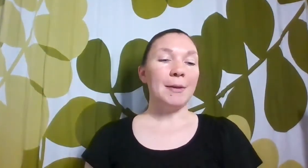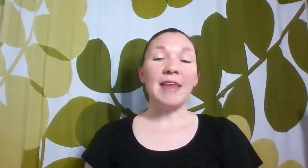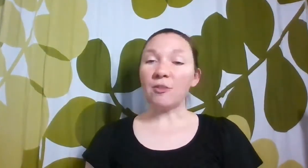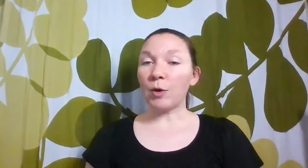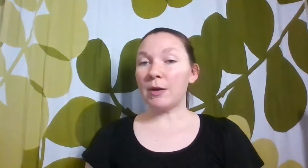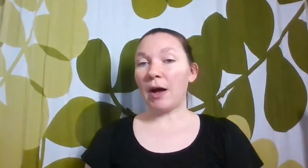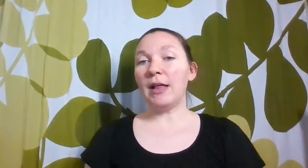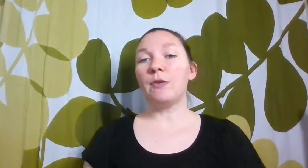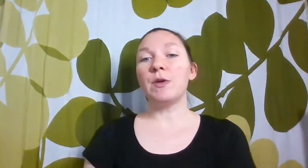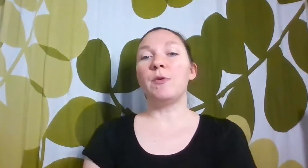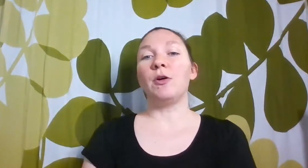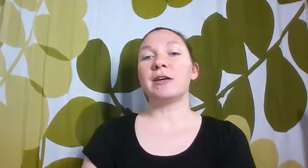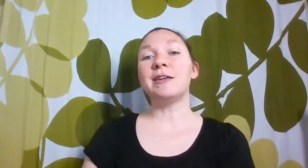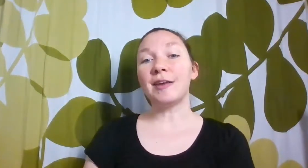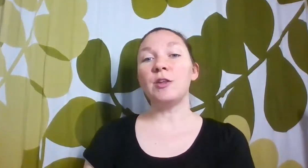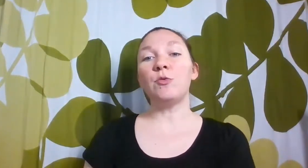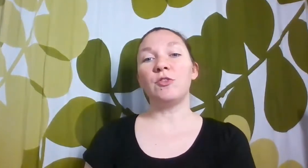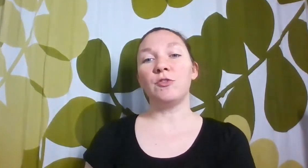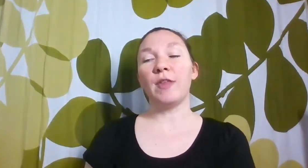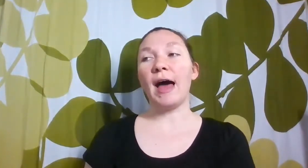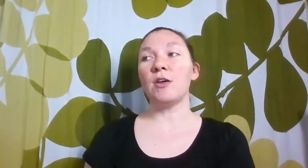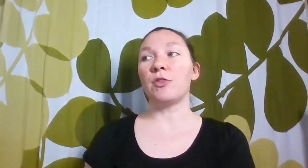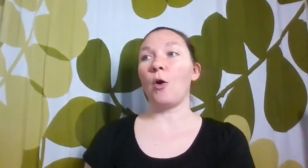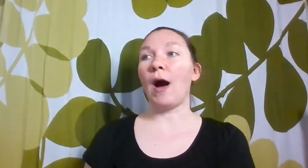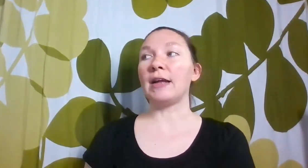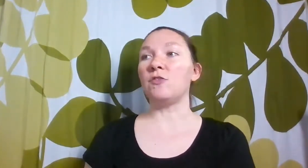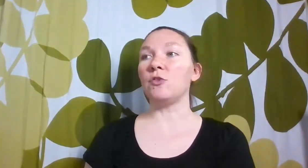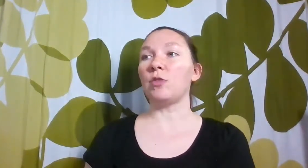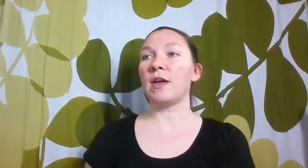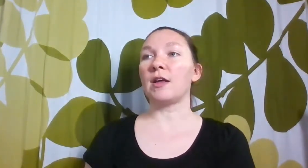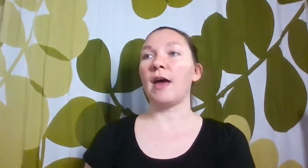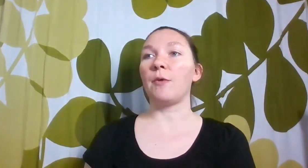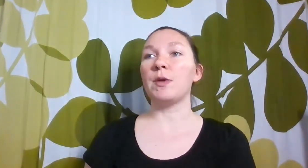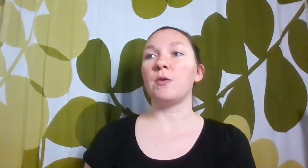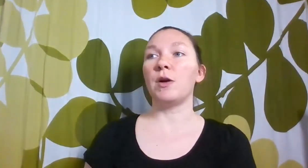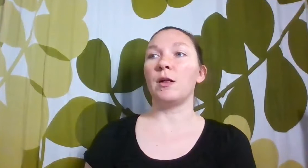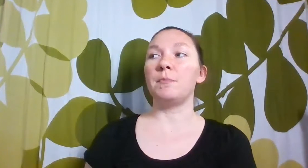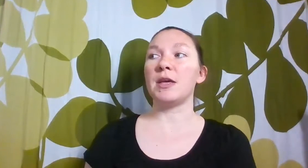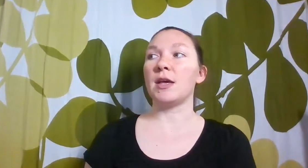That's working well and we will continue to do that. Though I do think that we will be